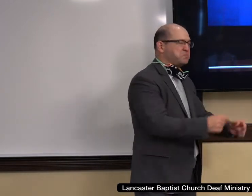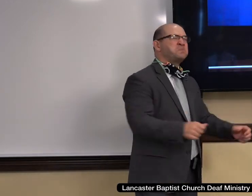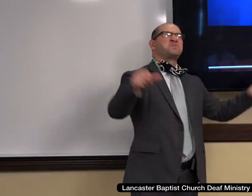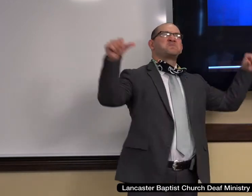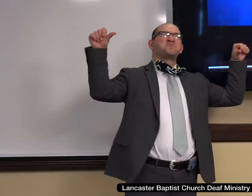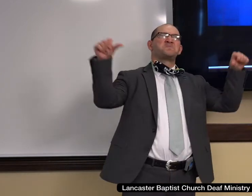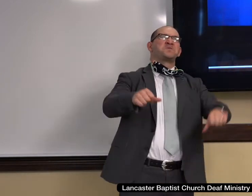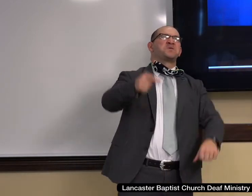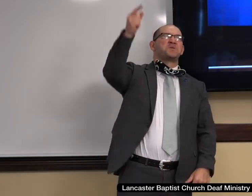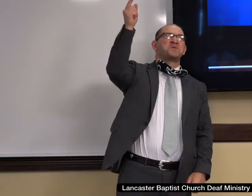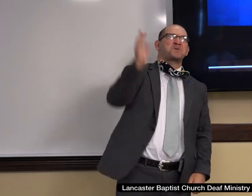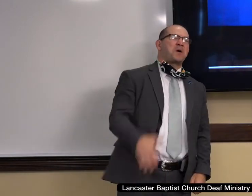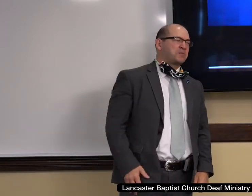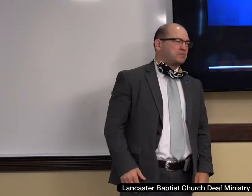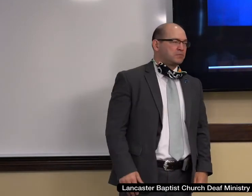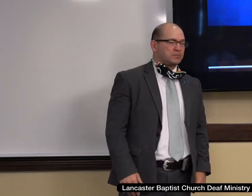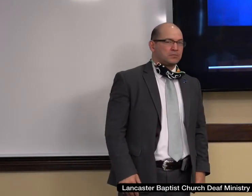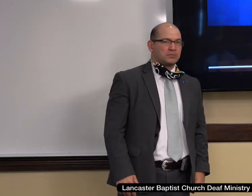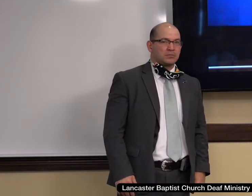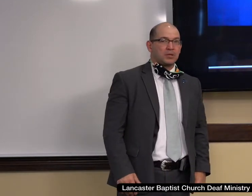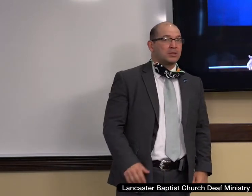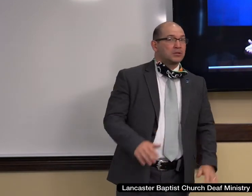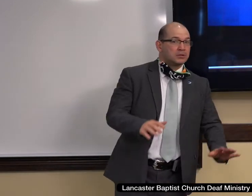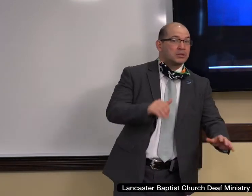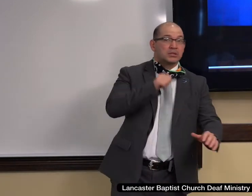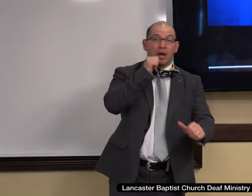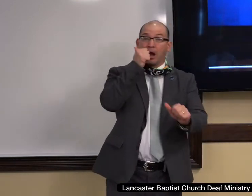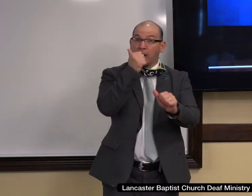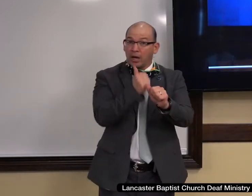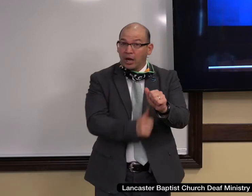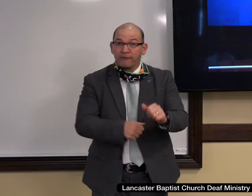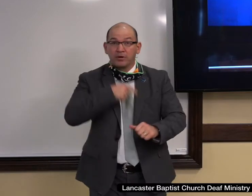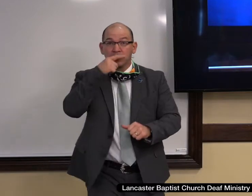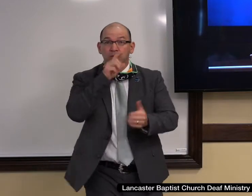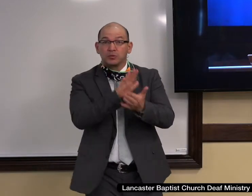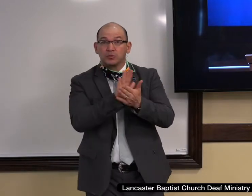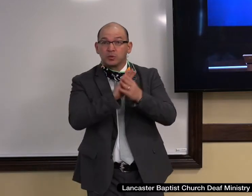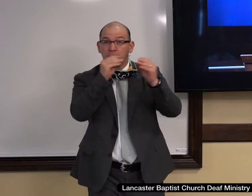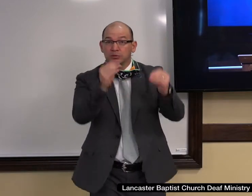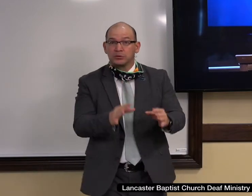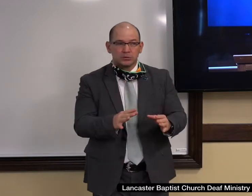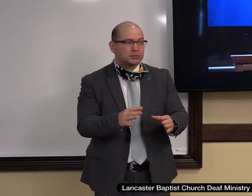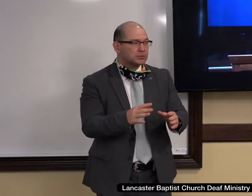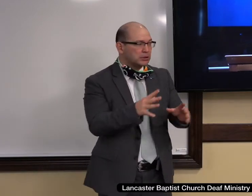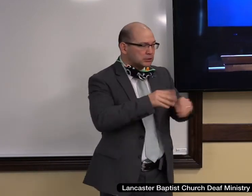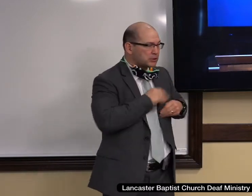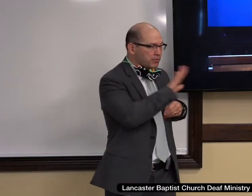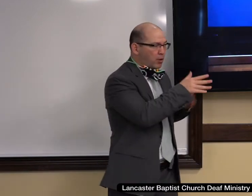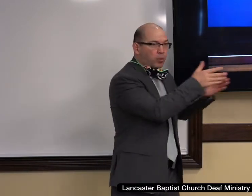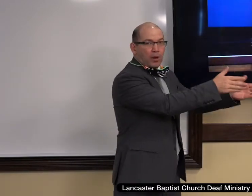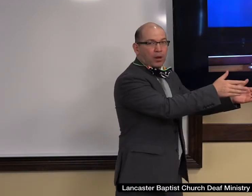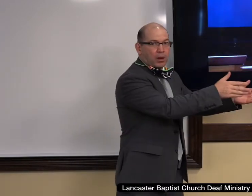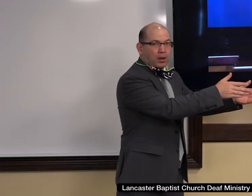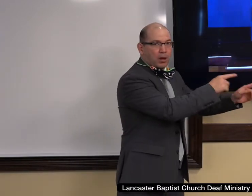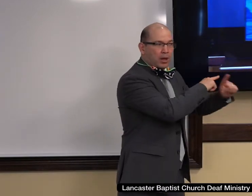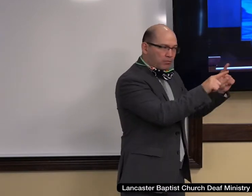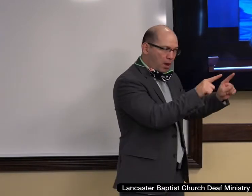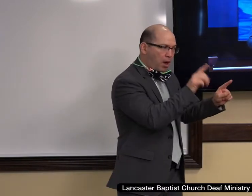Not every public school teacher is a humanist, by the way. We have many wonderful public school teachers in our church, but secular humanism is very prevalent